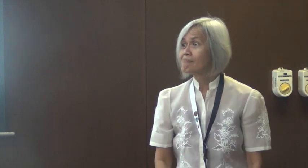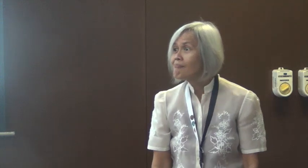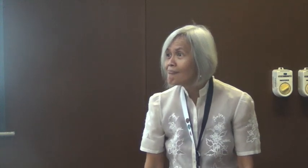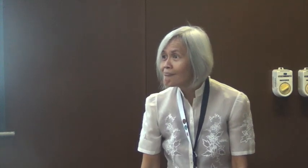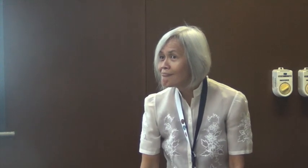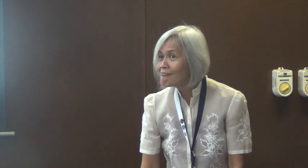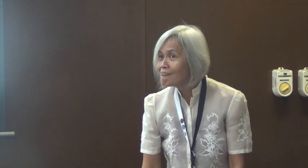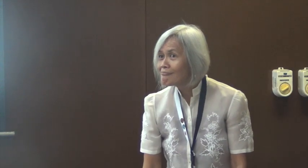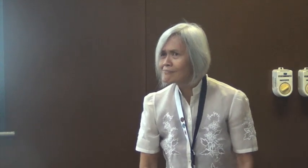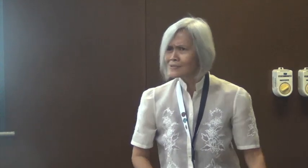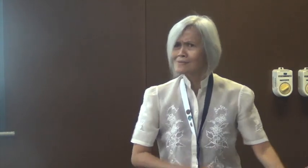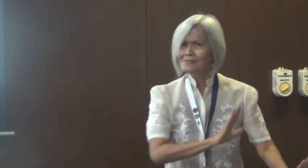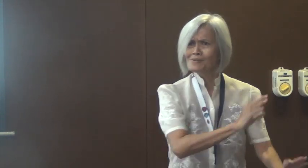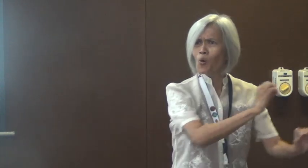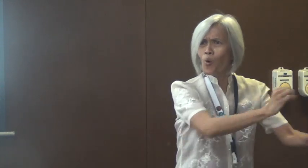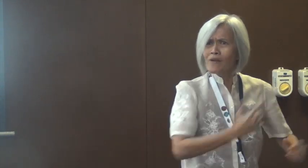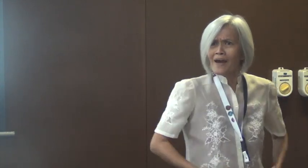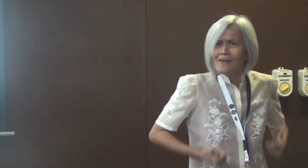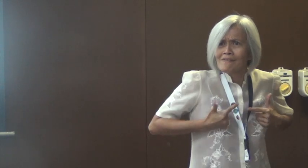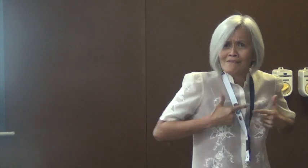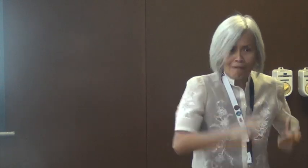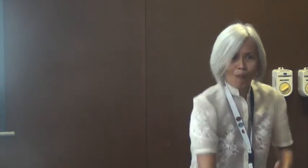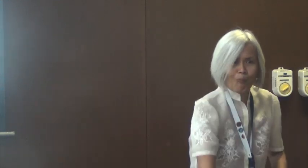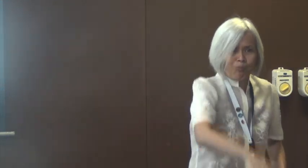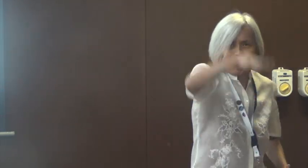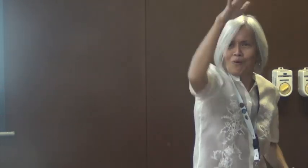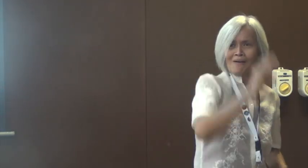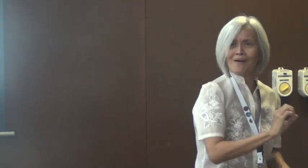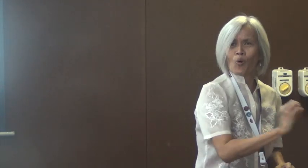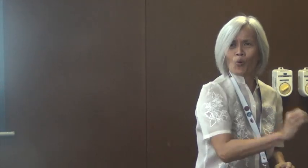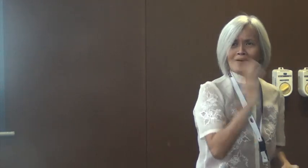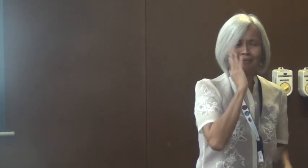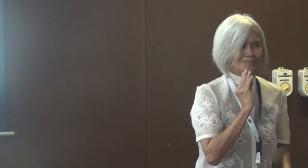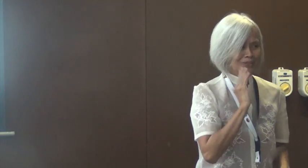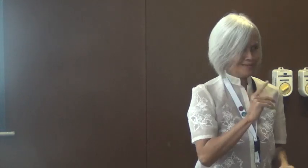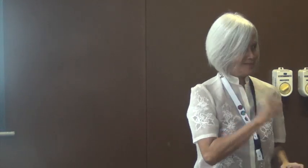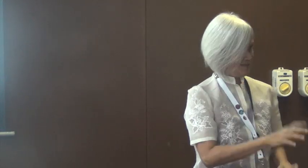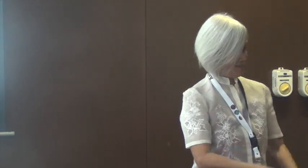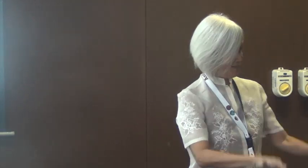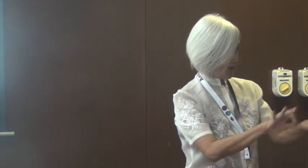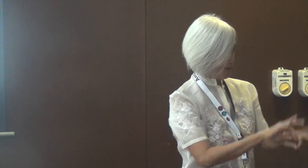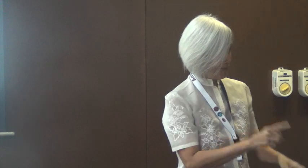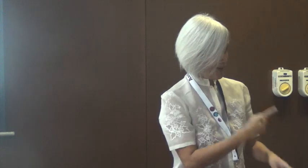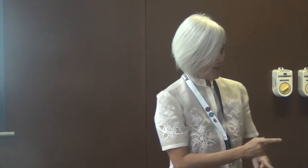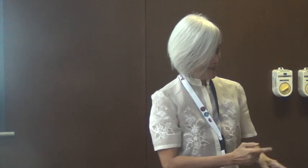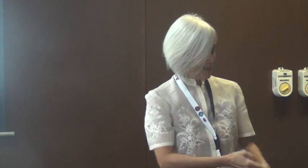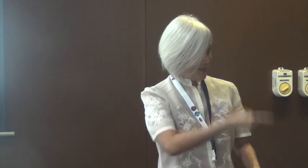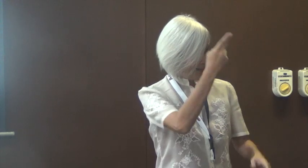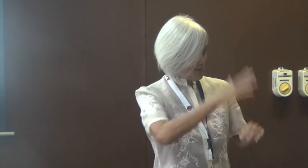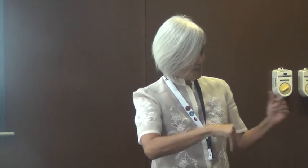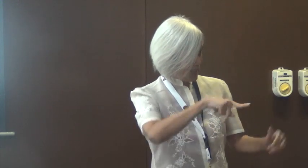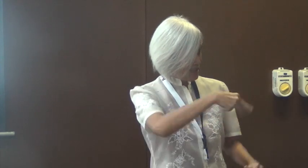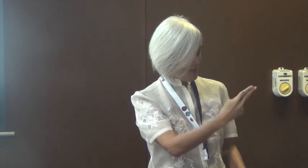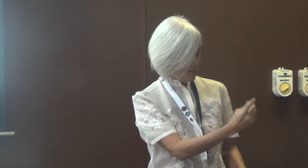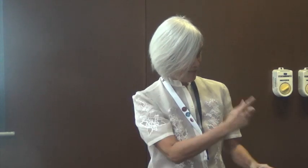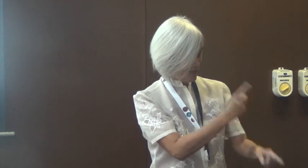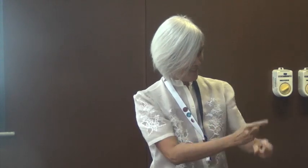but they don't have advanced degrees to even be pushing their own agenda. But these people are deaf. They've been deaf since birth.